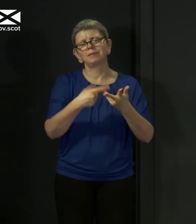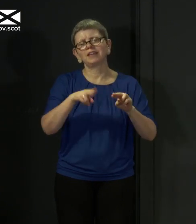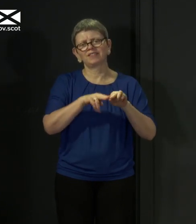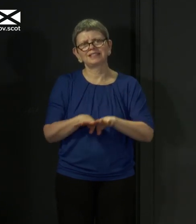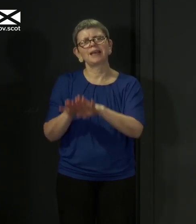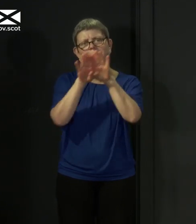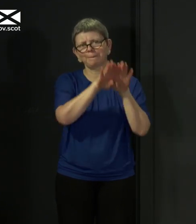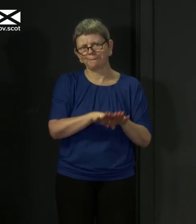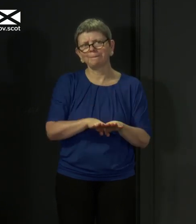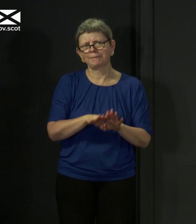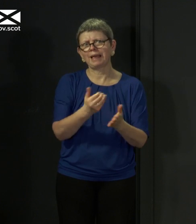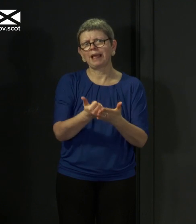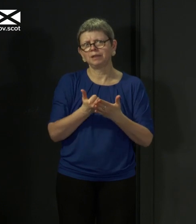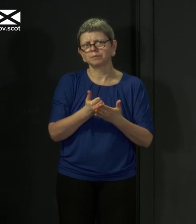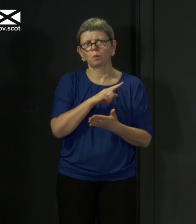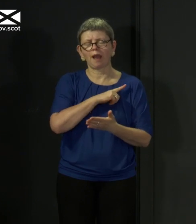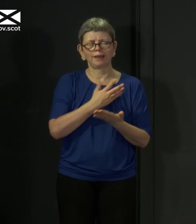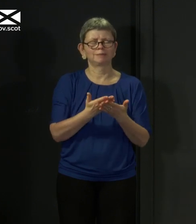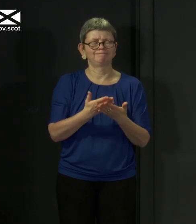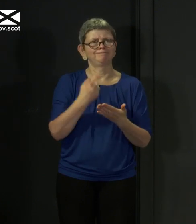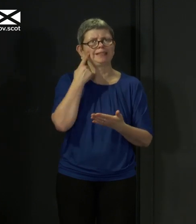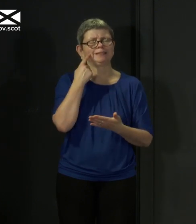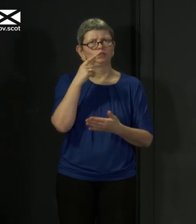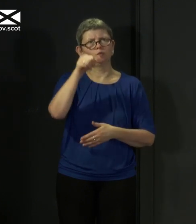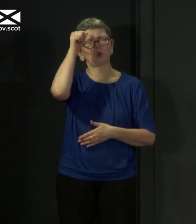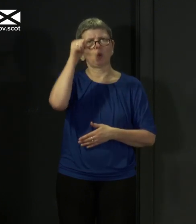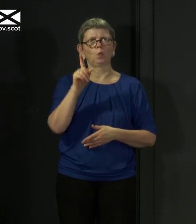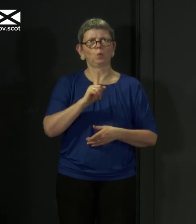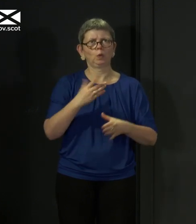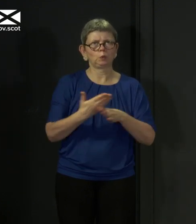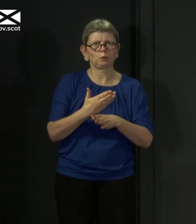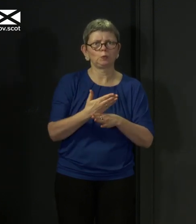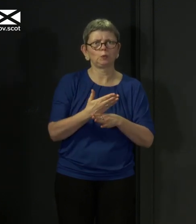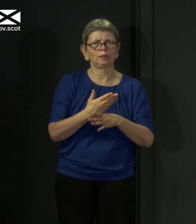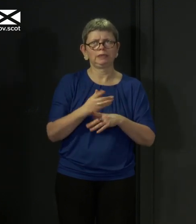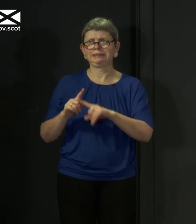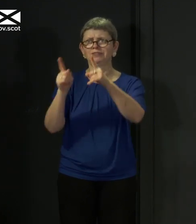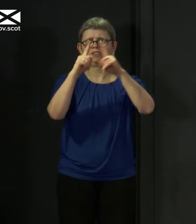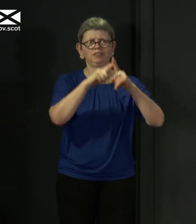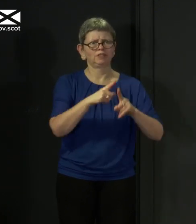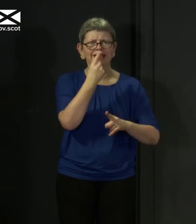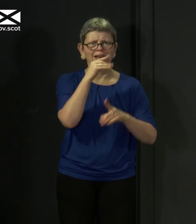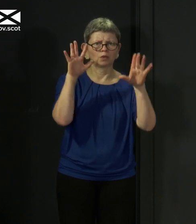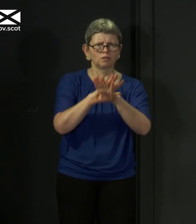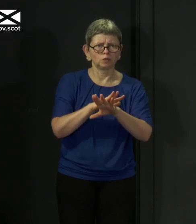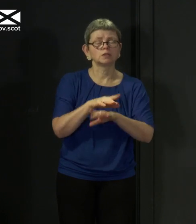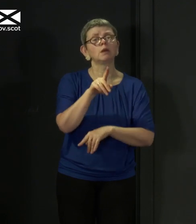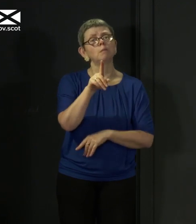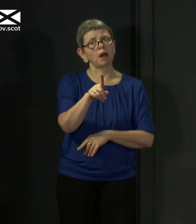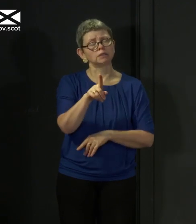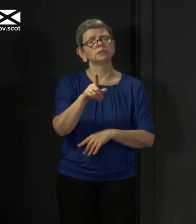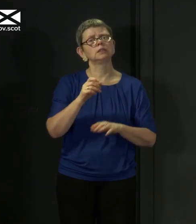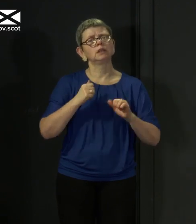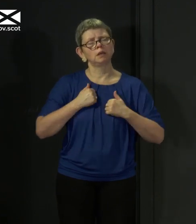that. But as I keep saying here, my only consideration, whenever I'm judging or weighing up different things and reaching decisions,